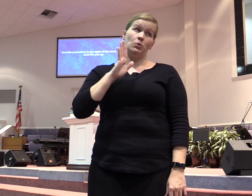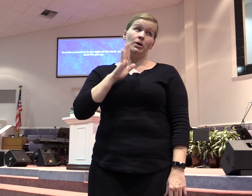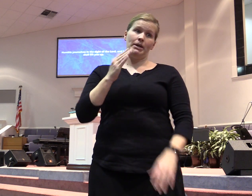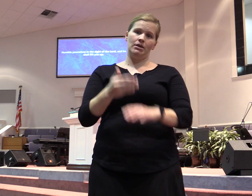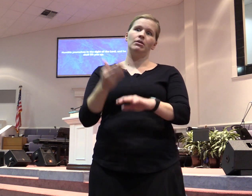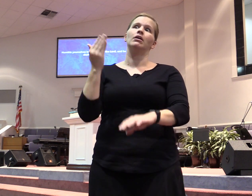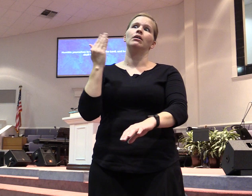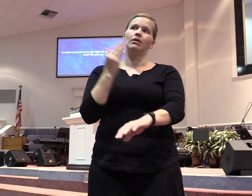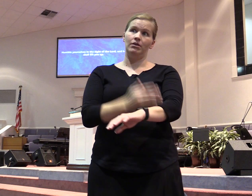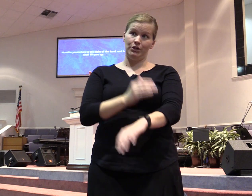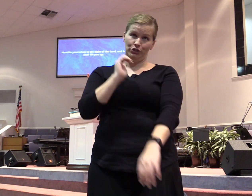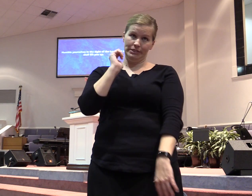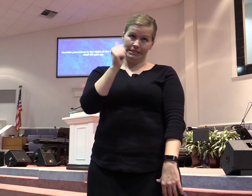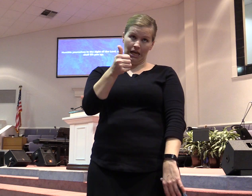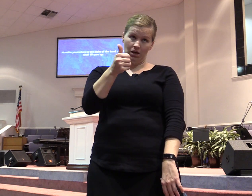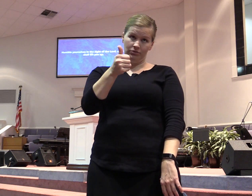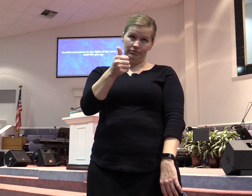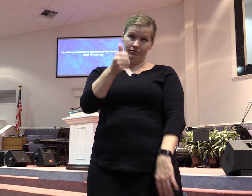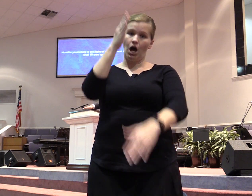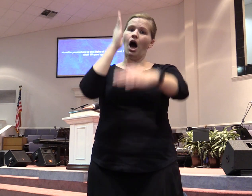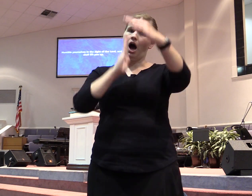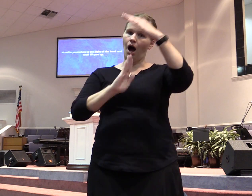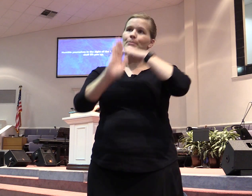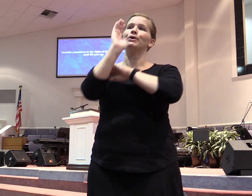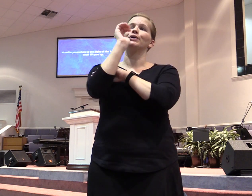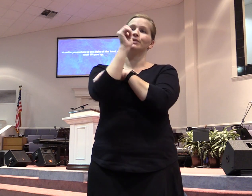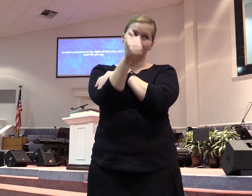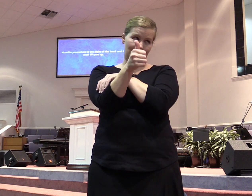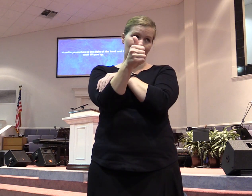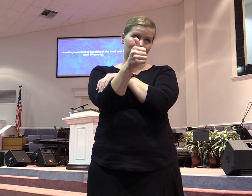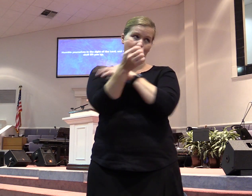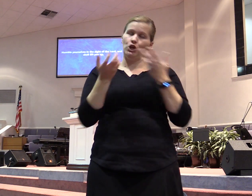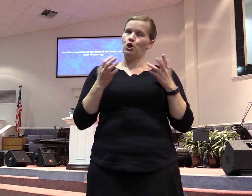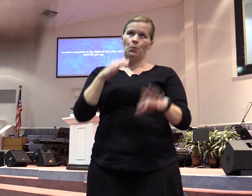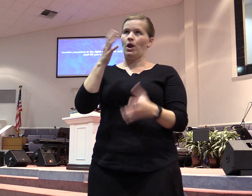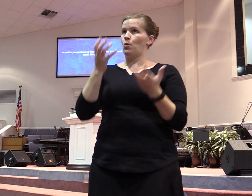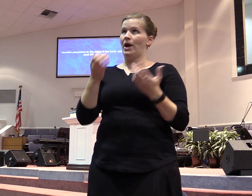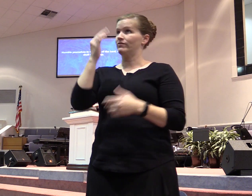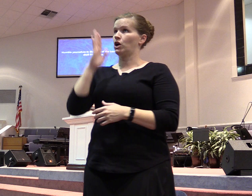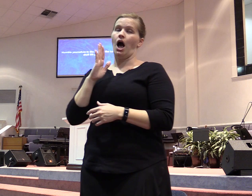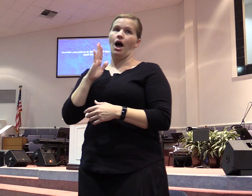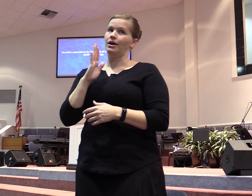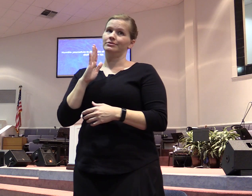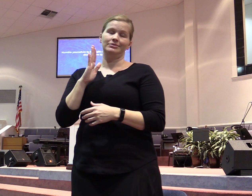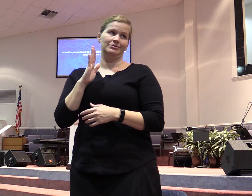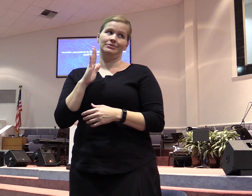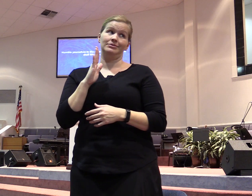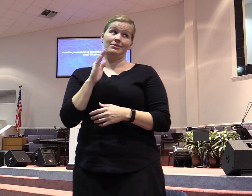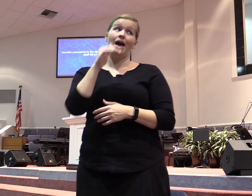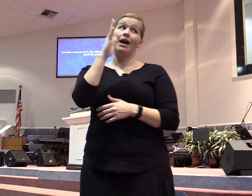yourself humble instead of waiting on God to humble you. Amen. Because God can't humiliate you.